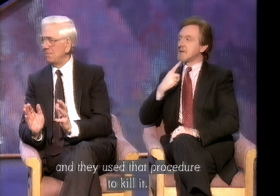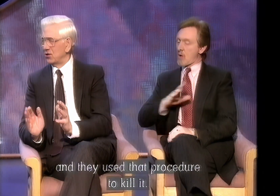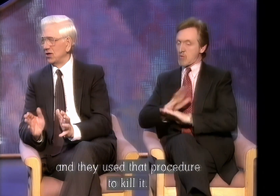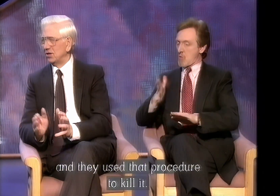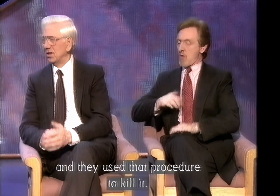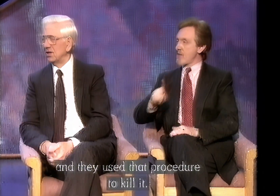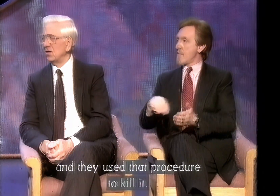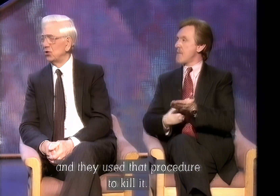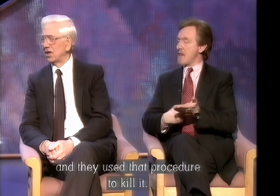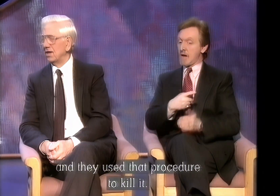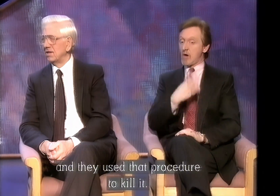procedure to kill it.